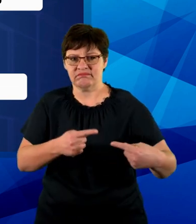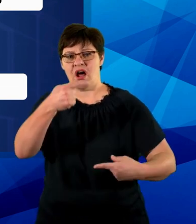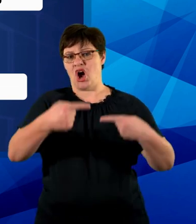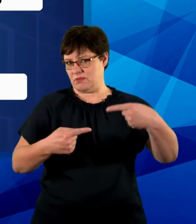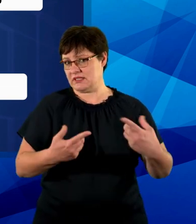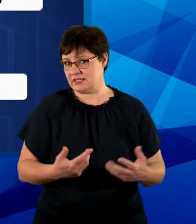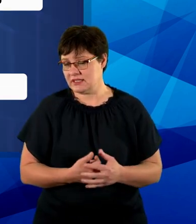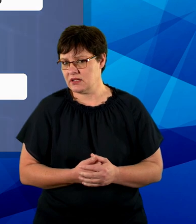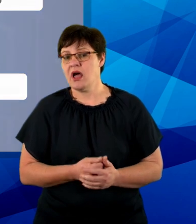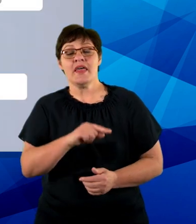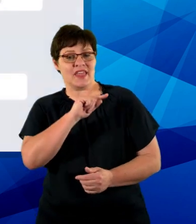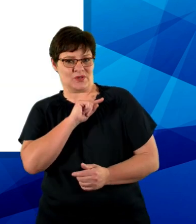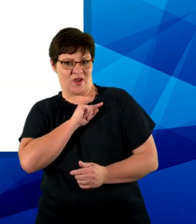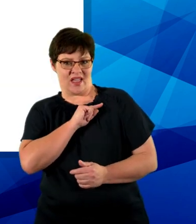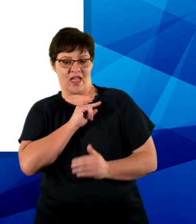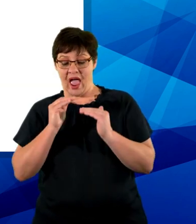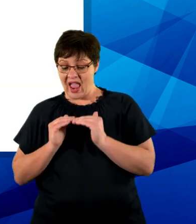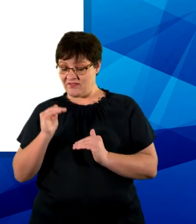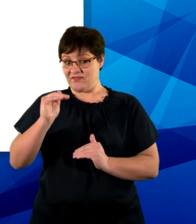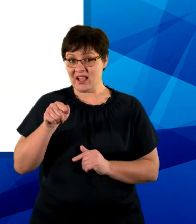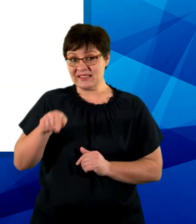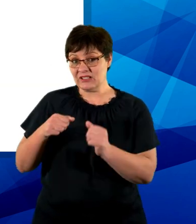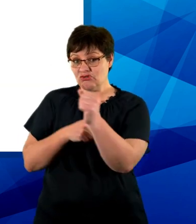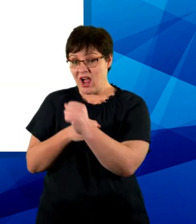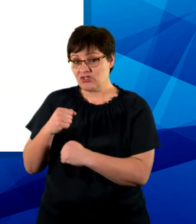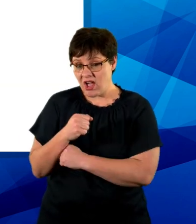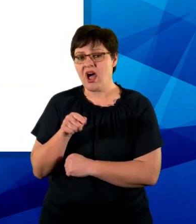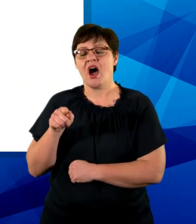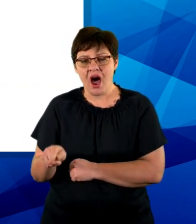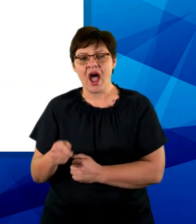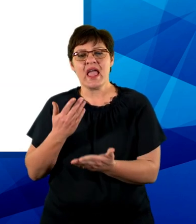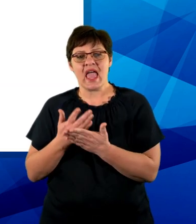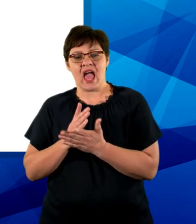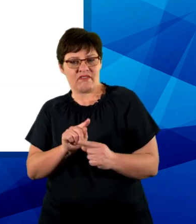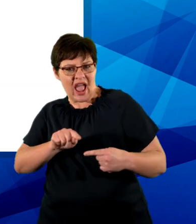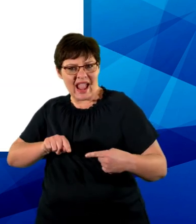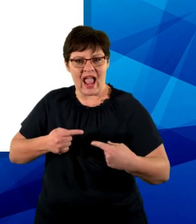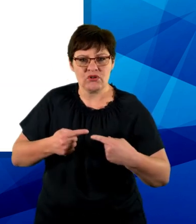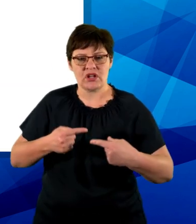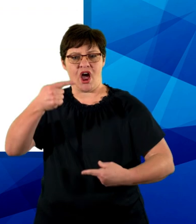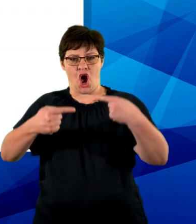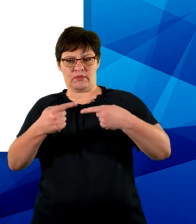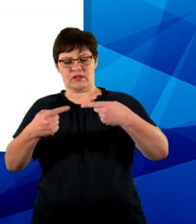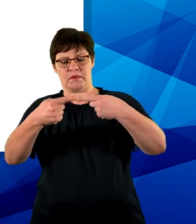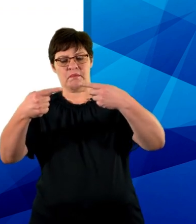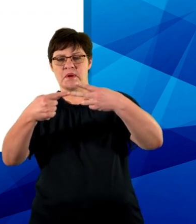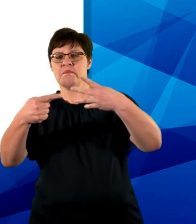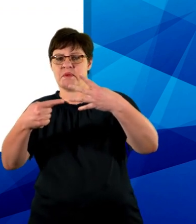Therefore in the advanced argument structure possible counter-arguments are raised and the writer deals with them by